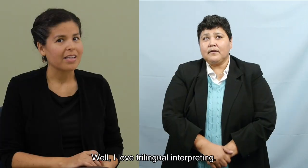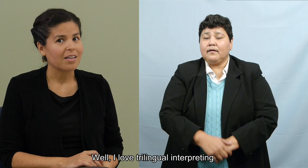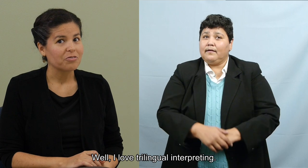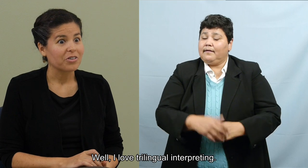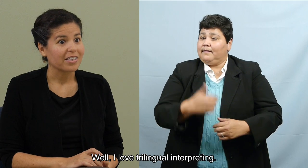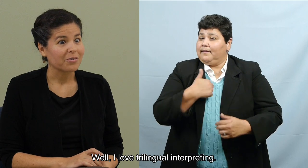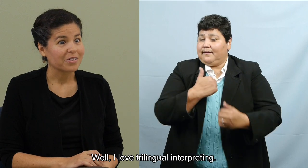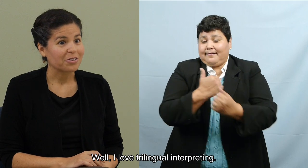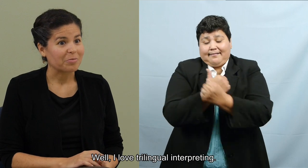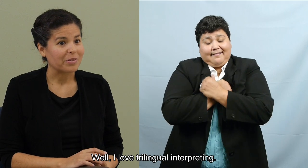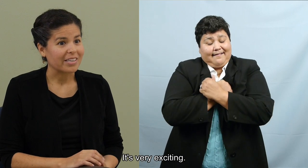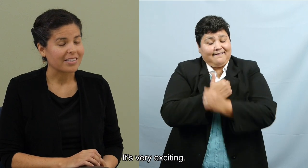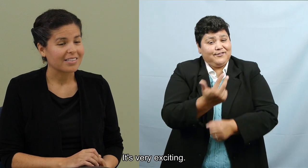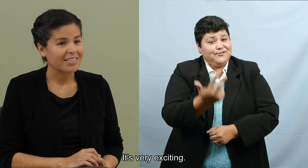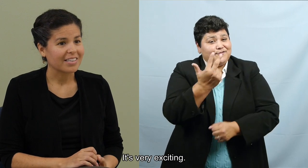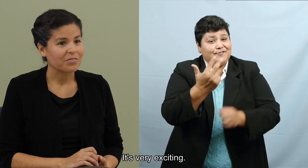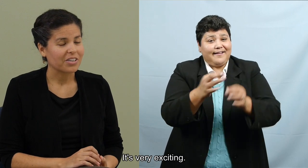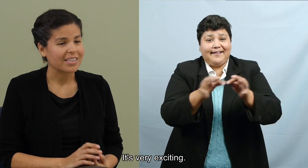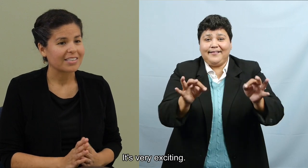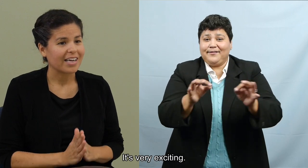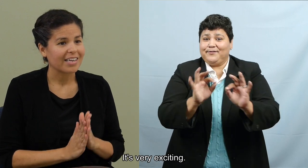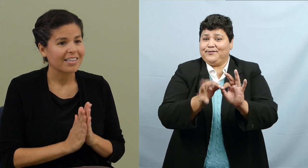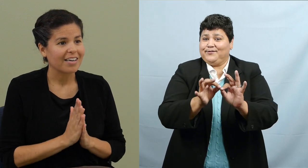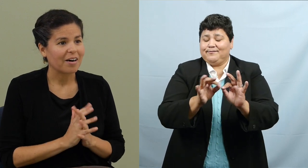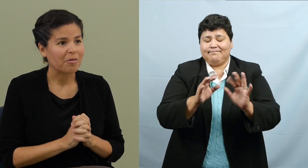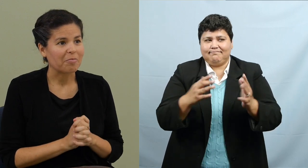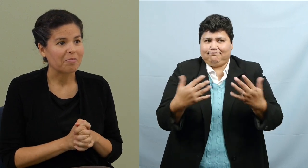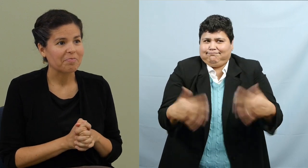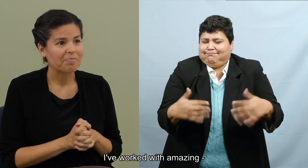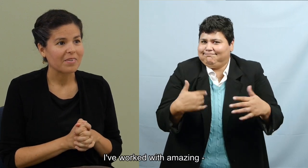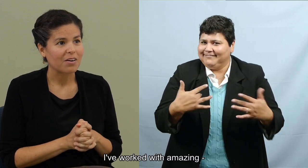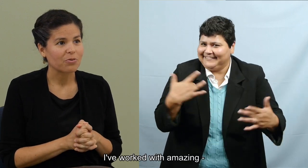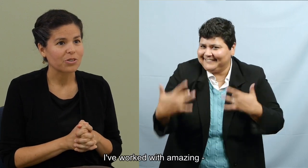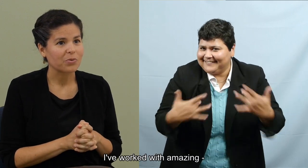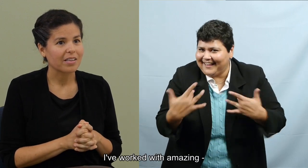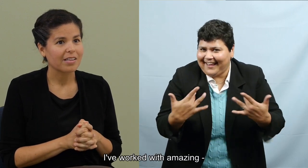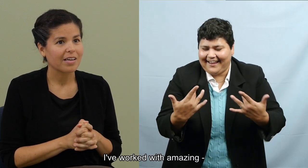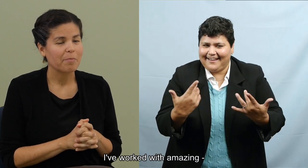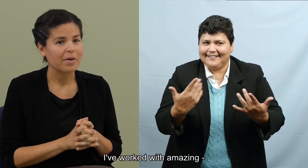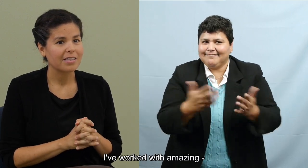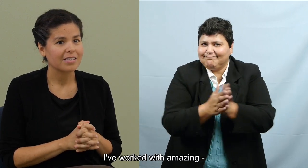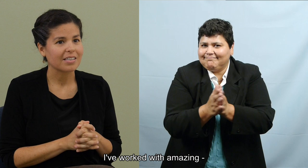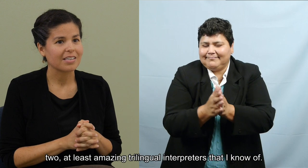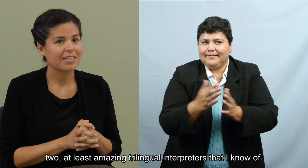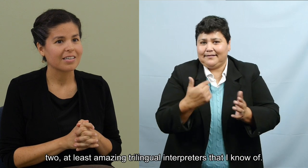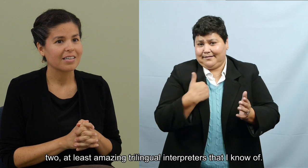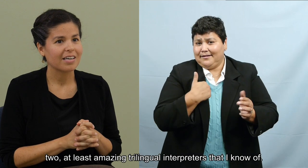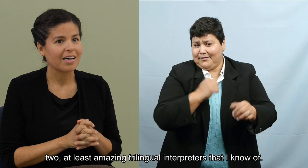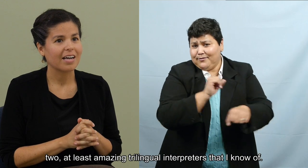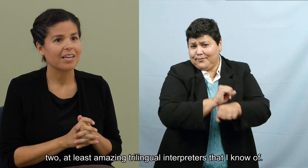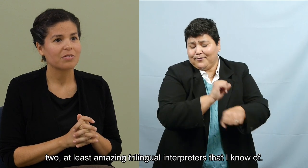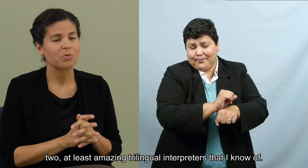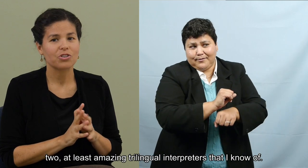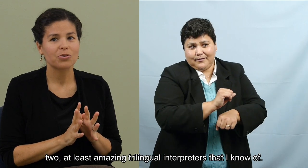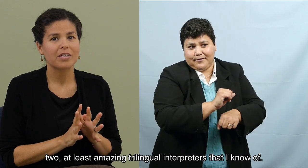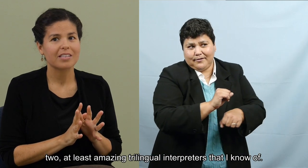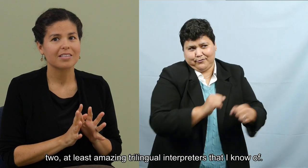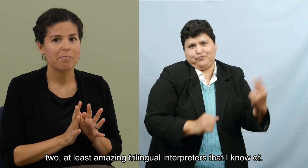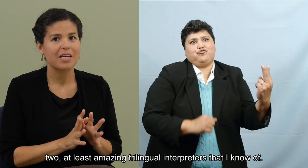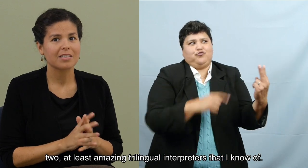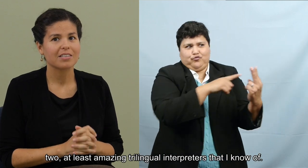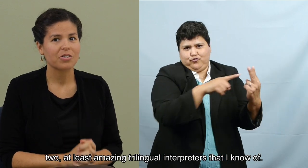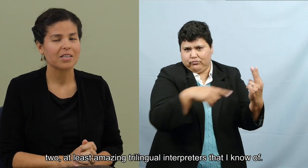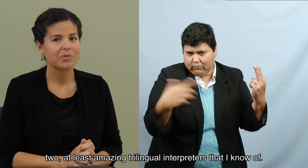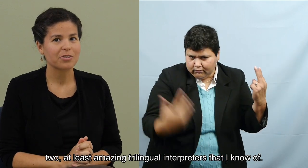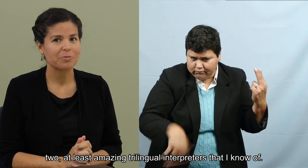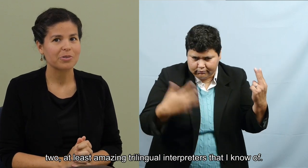Well, I love trilingual interpreting. It's, it's very exciting. Um, I've worked with amazing, two at